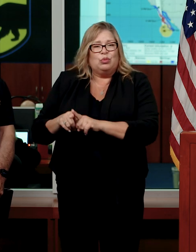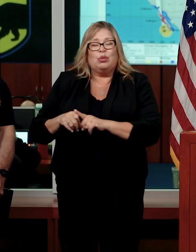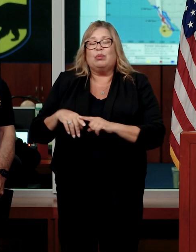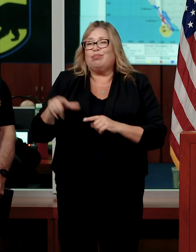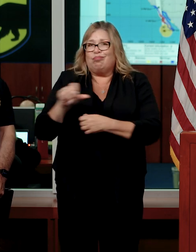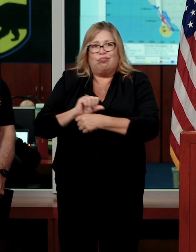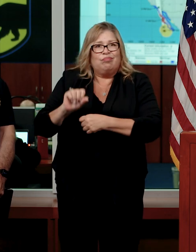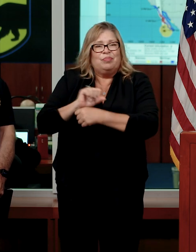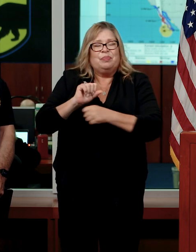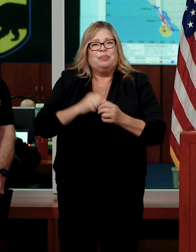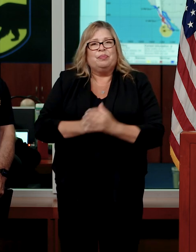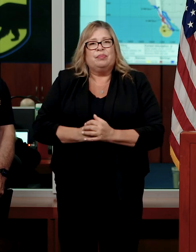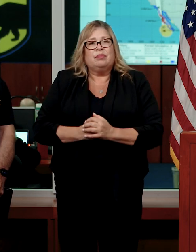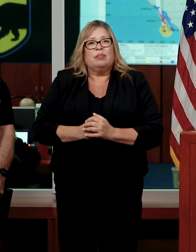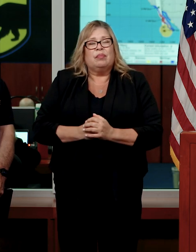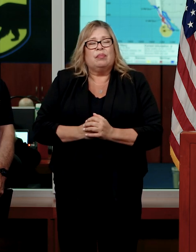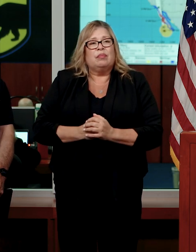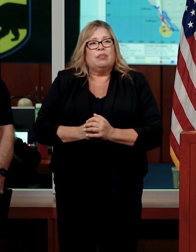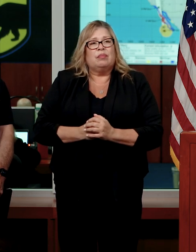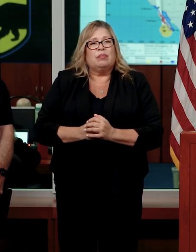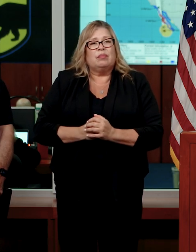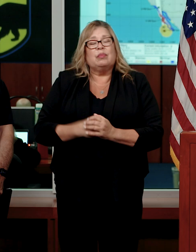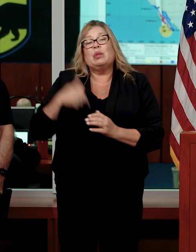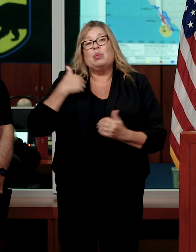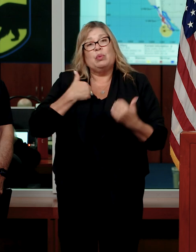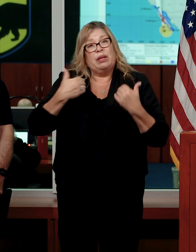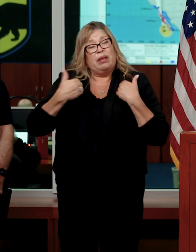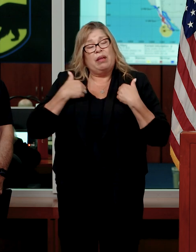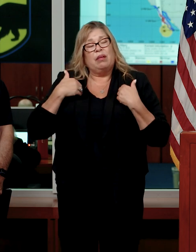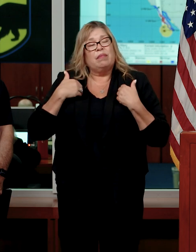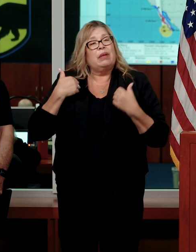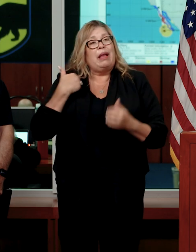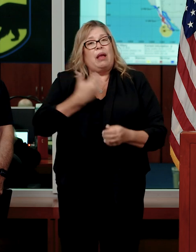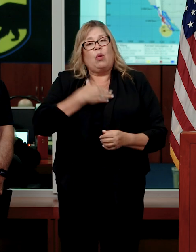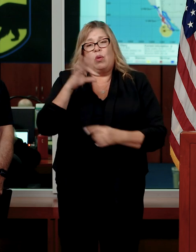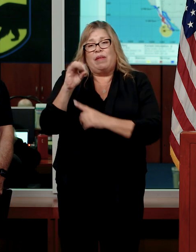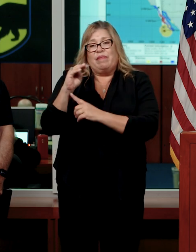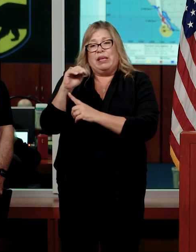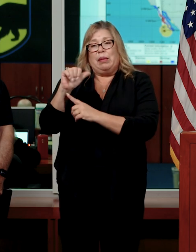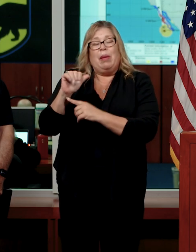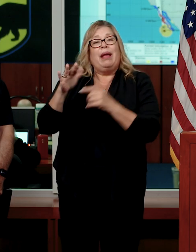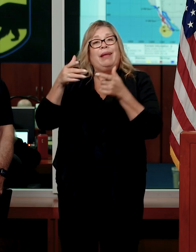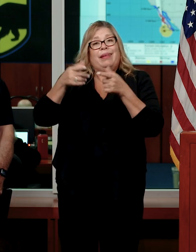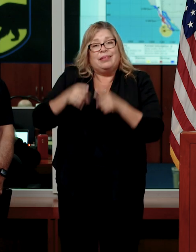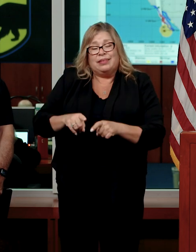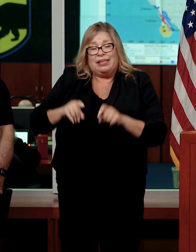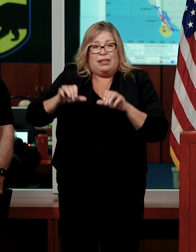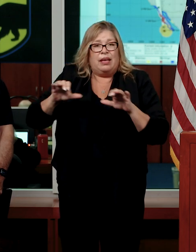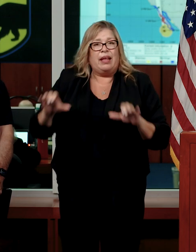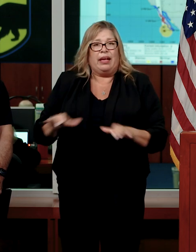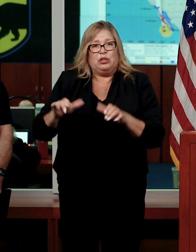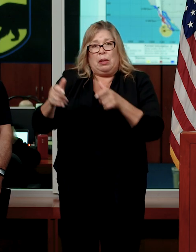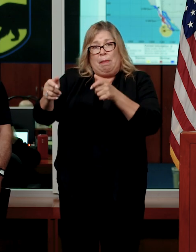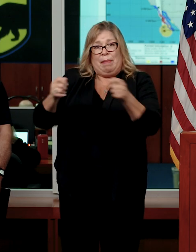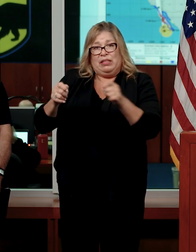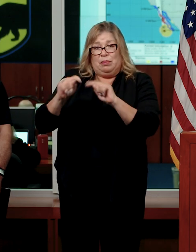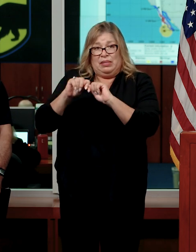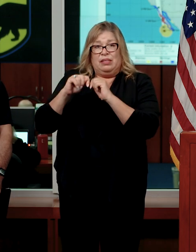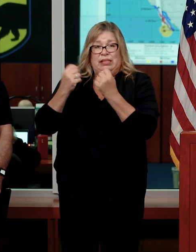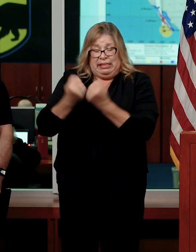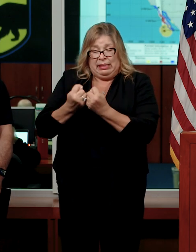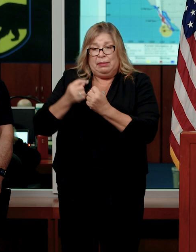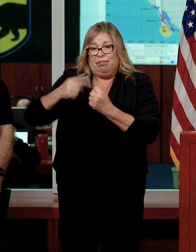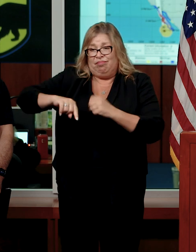We have our FEMA incident action management team